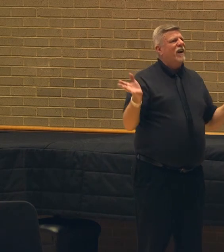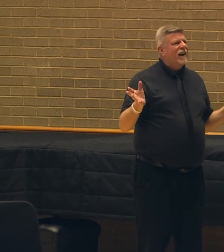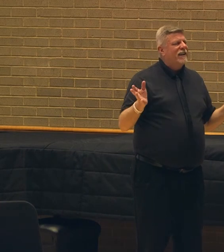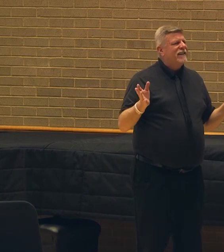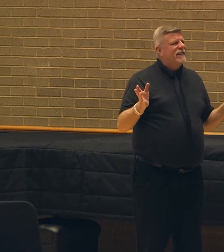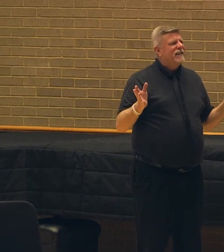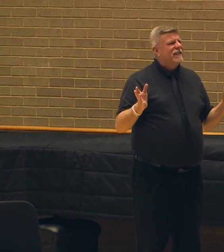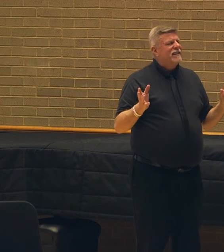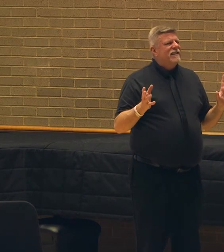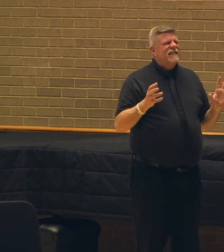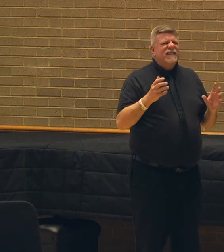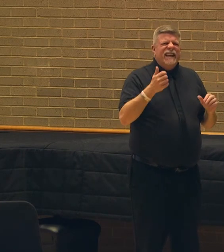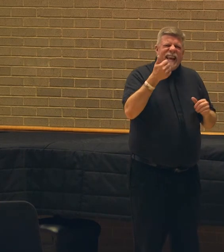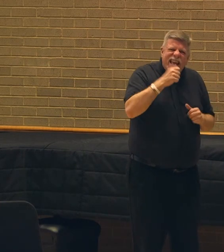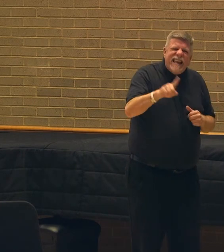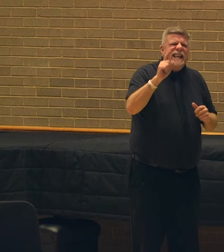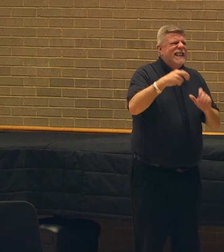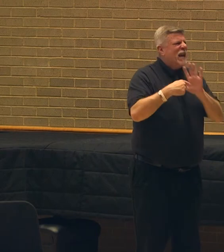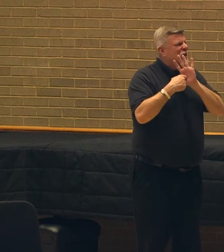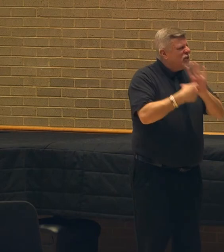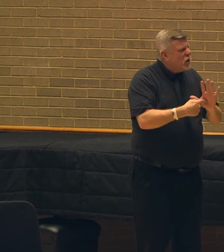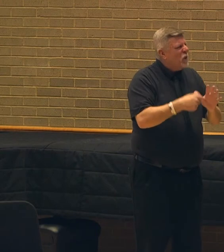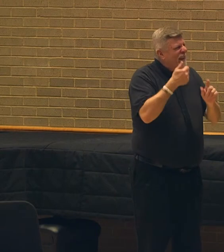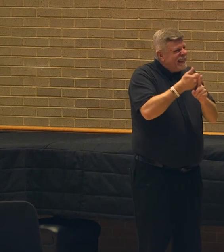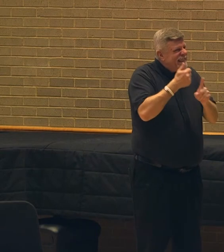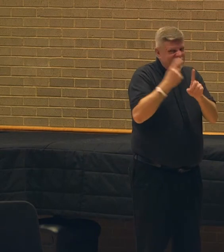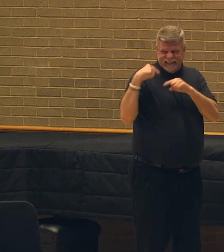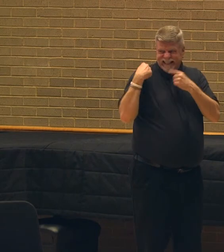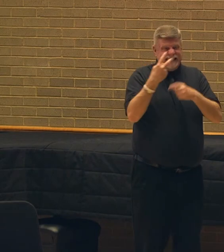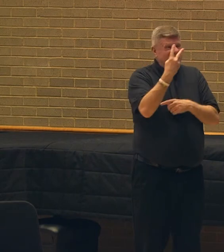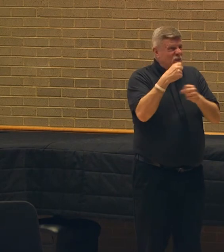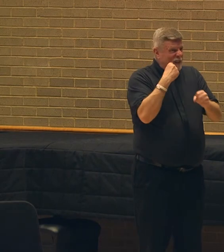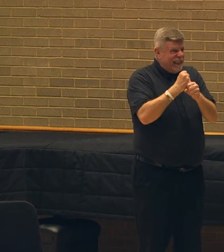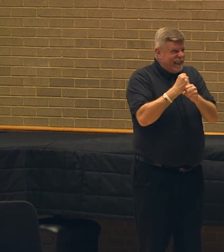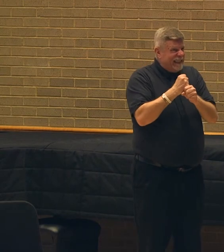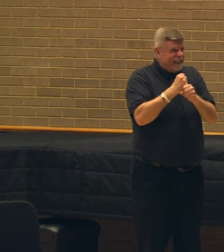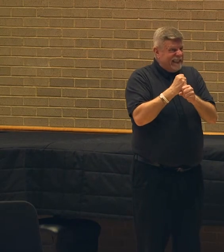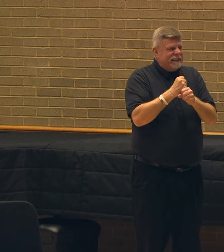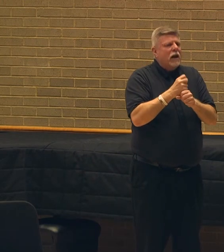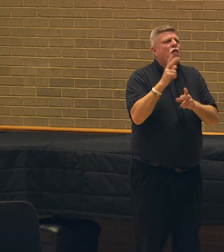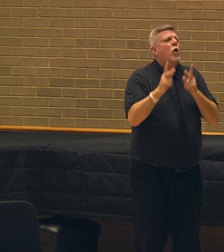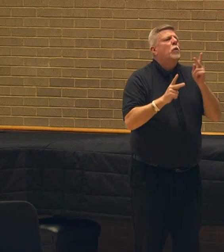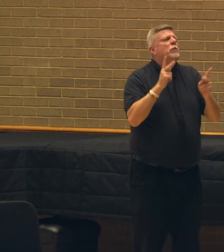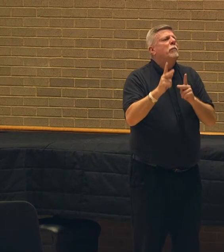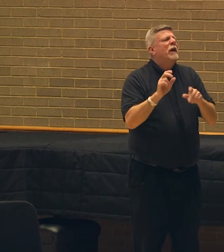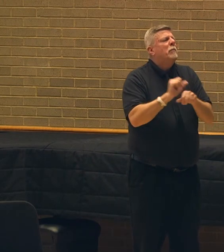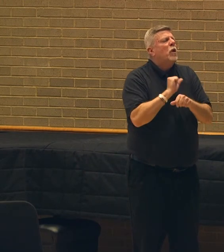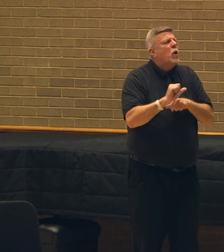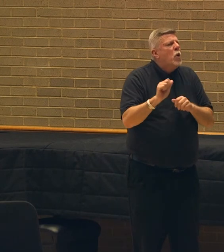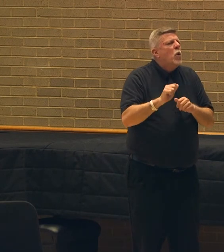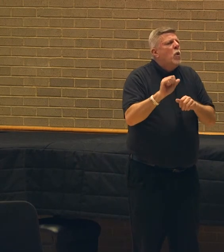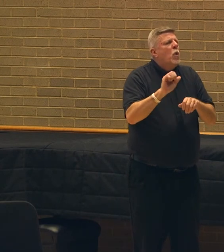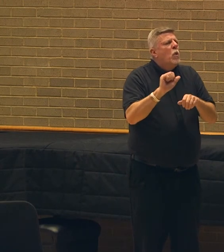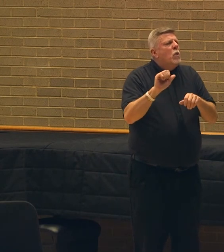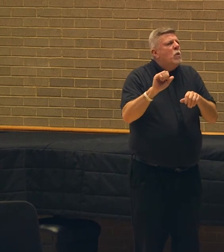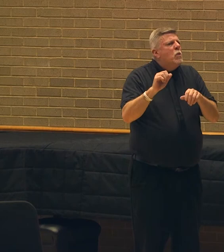has revealed itself more clearly in the past two years, it's those folks that operate under those systems.